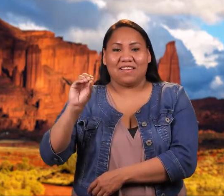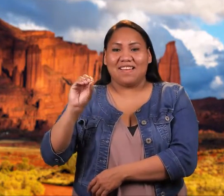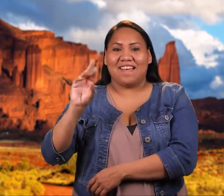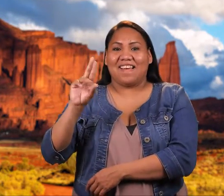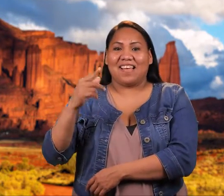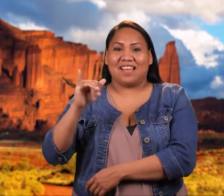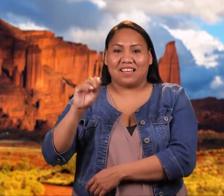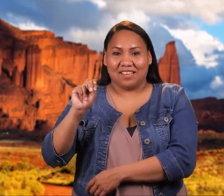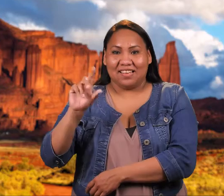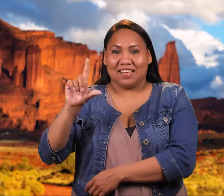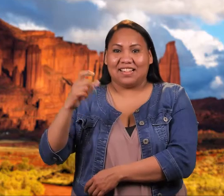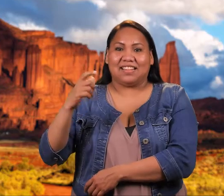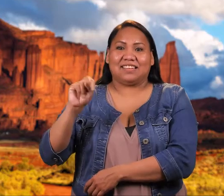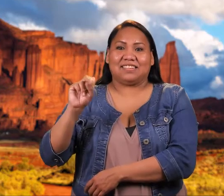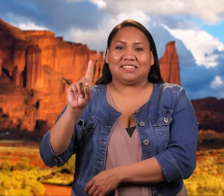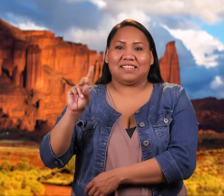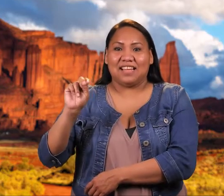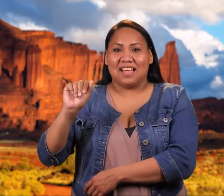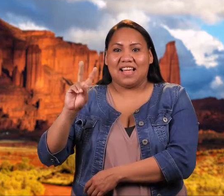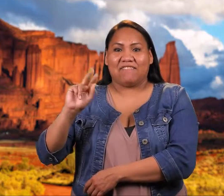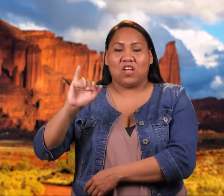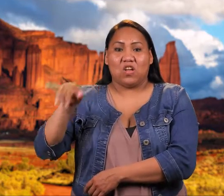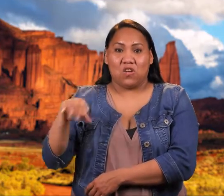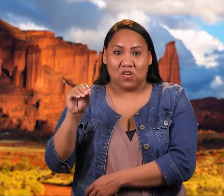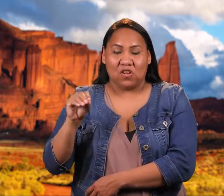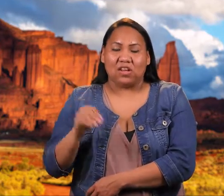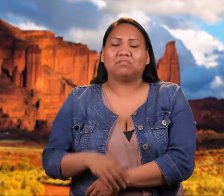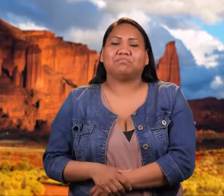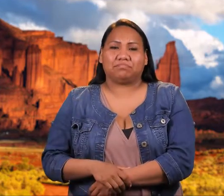Excerpt from the Navajo origin legend.